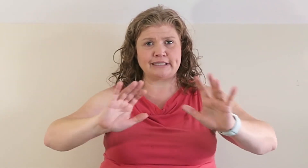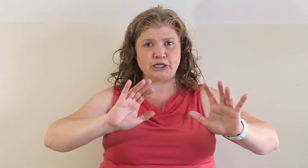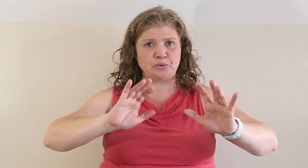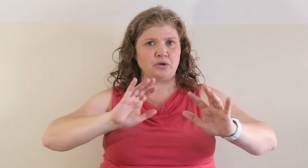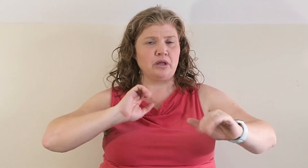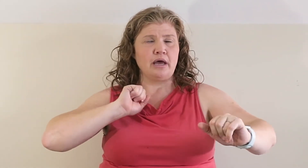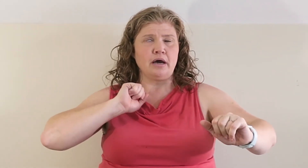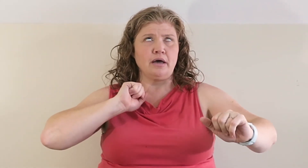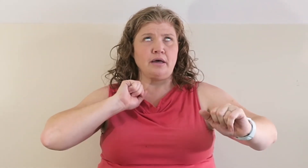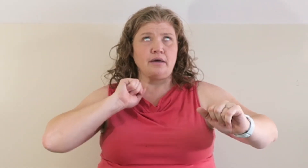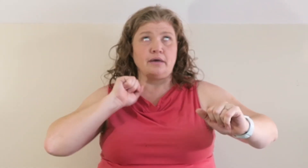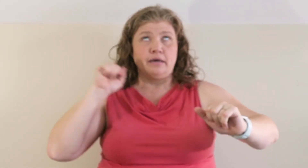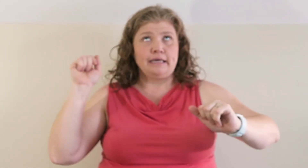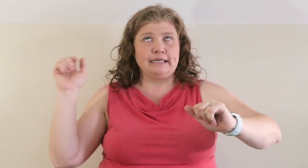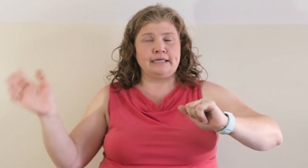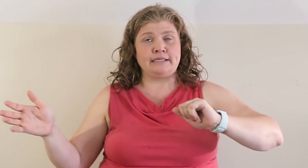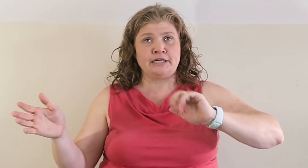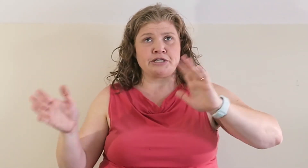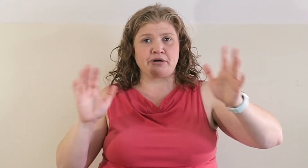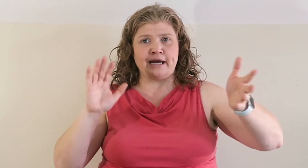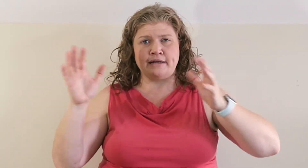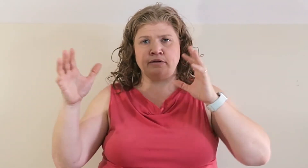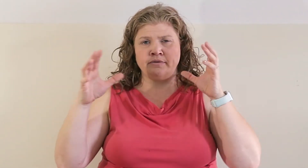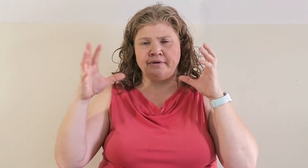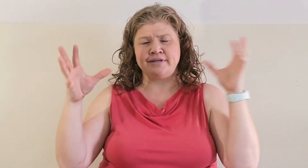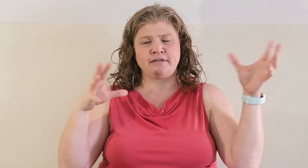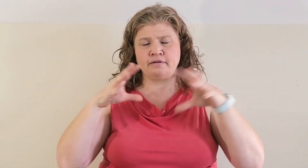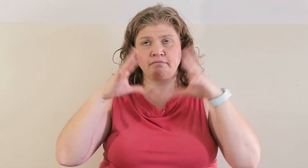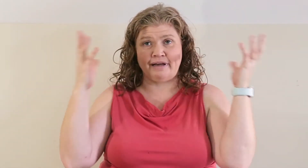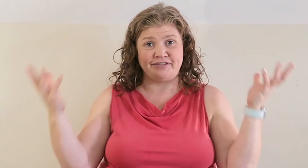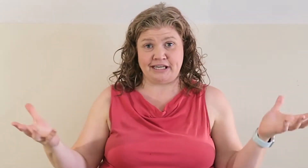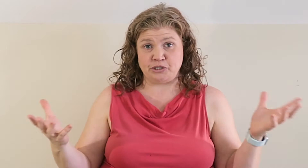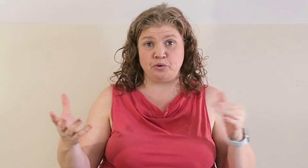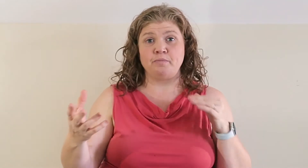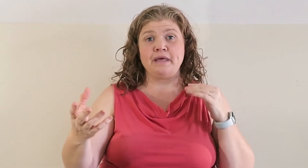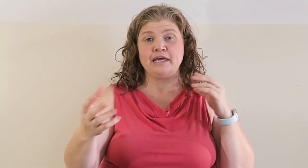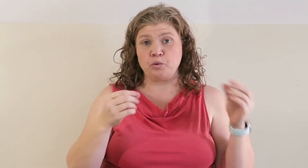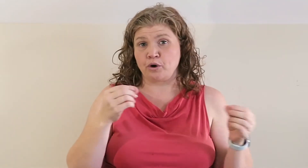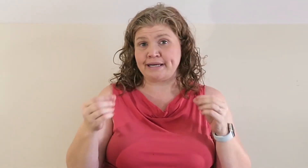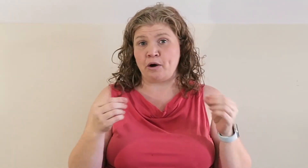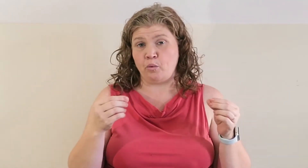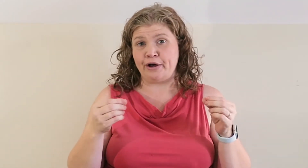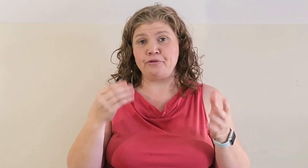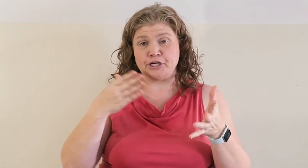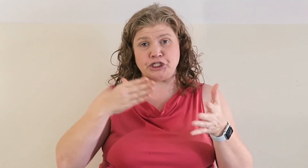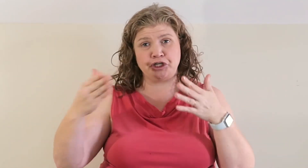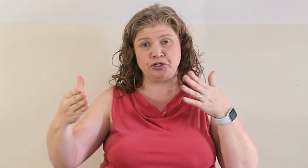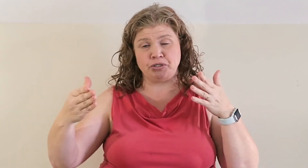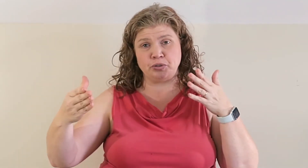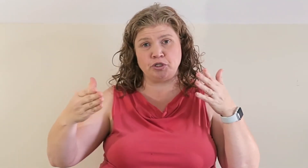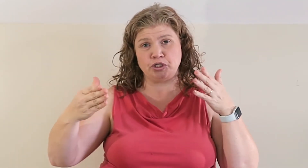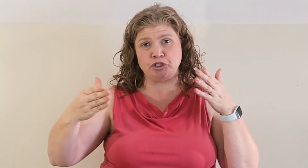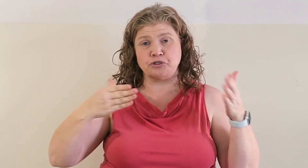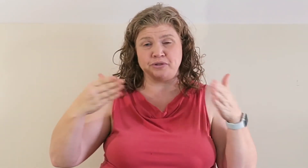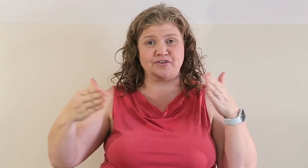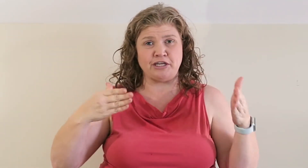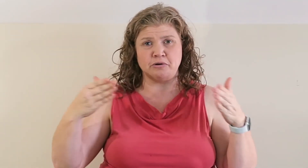schedule in 10th grade and wife's schedule. It worked out well that she could do the video